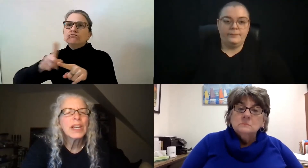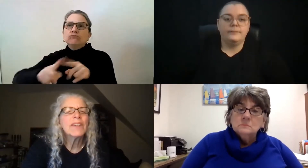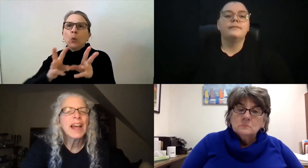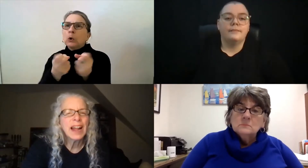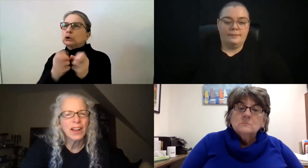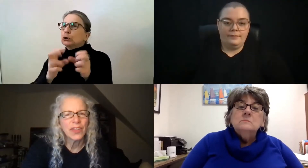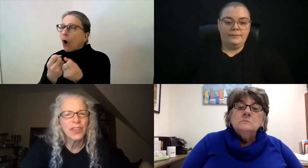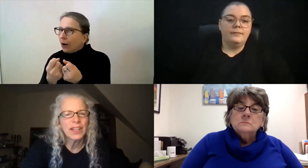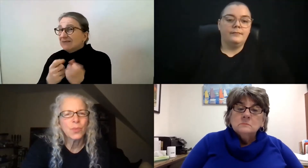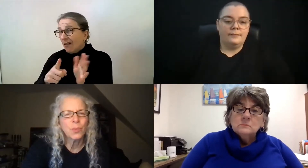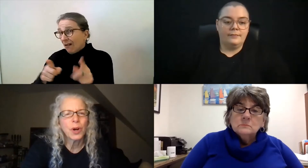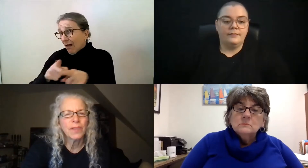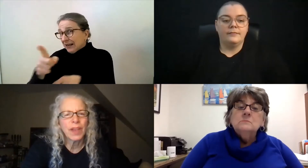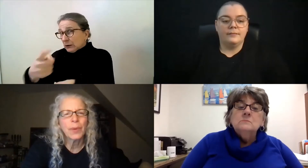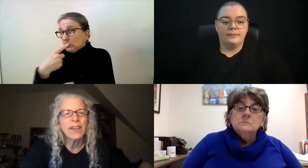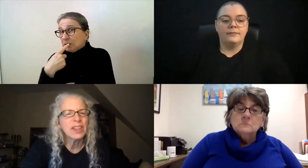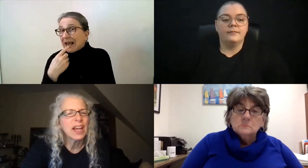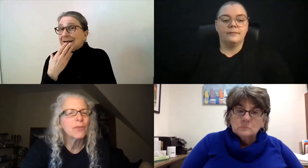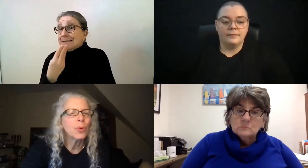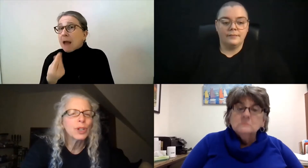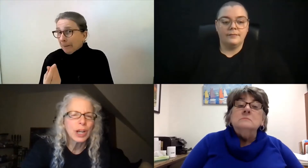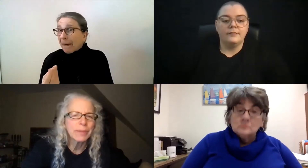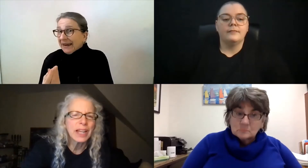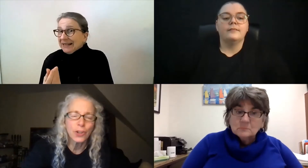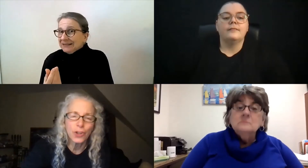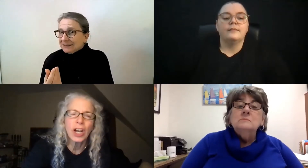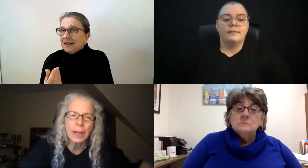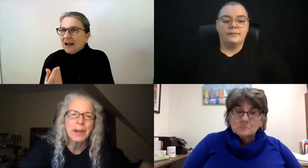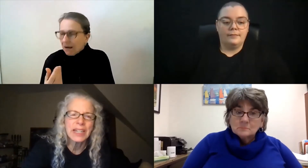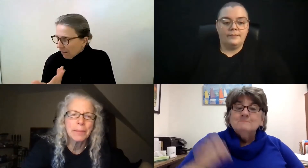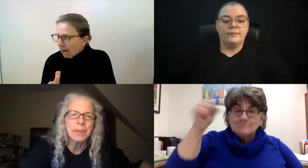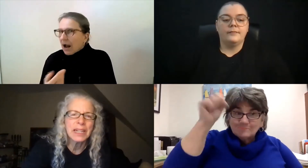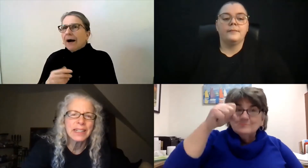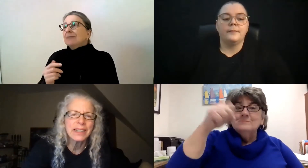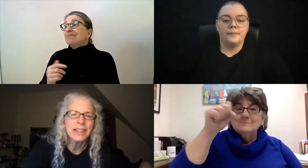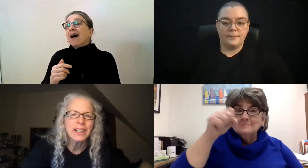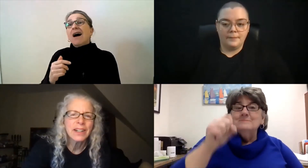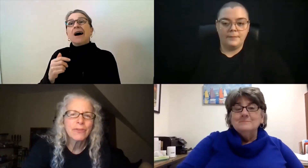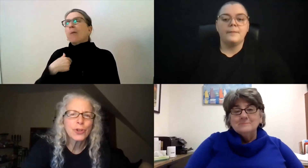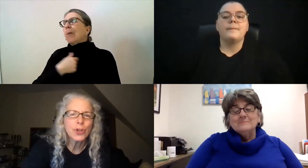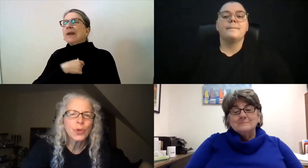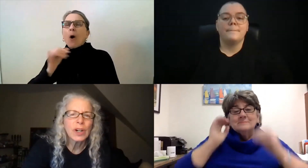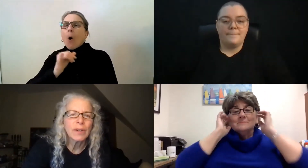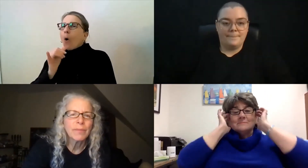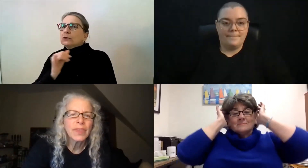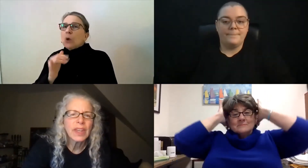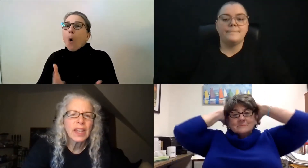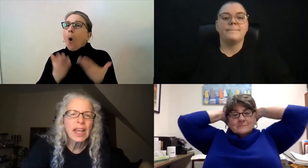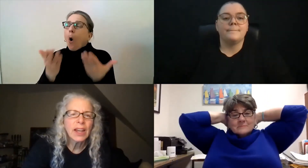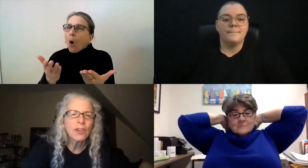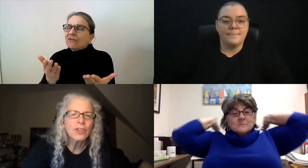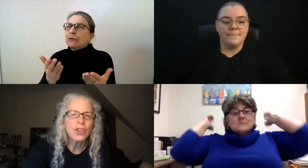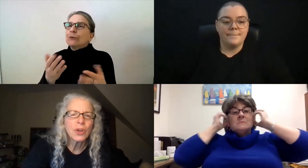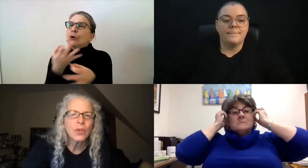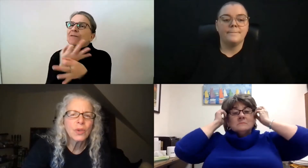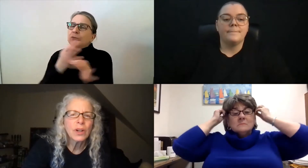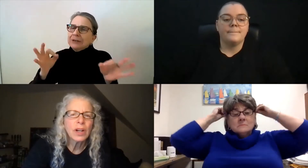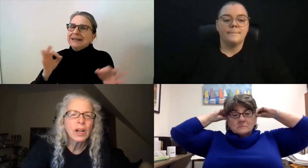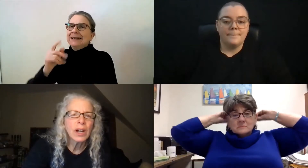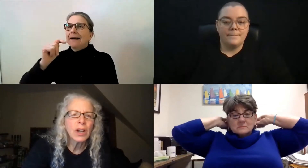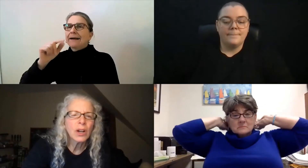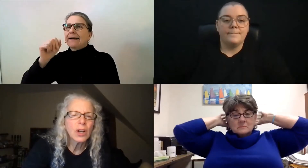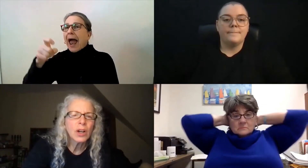Deaf health is part of that. We have a lot of workshops, like you're talking about diabetes, for sure. And also